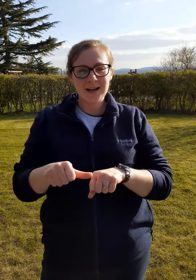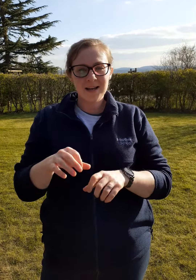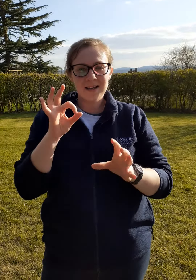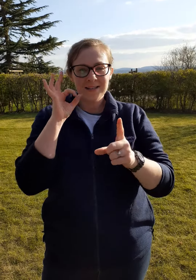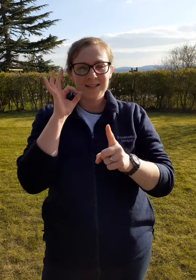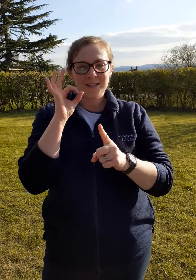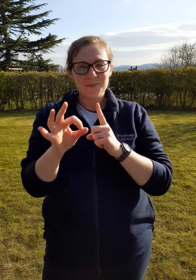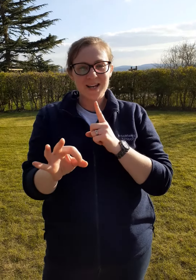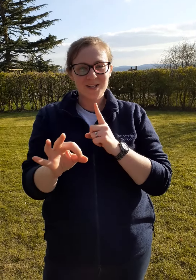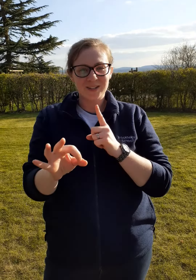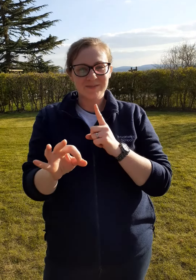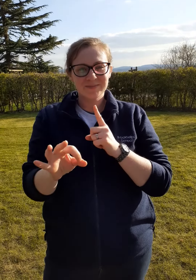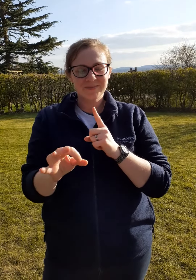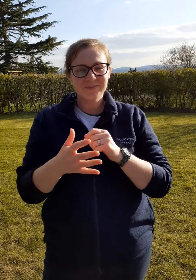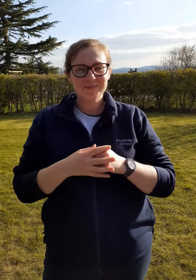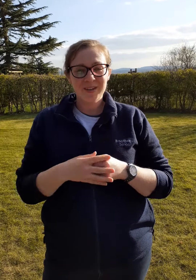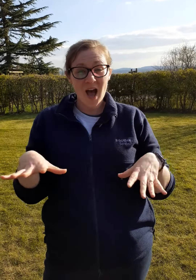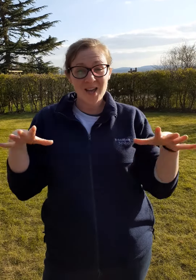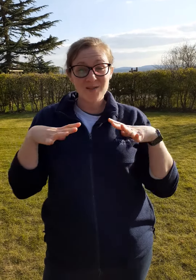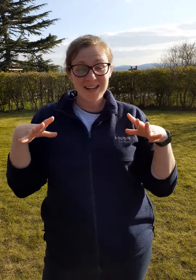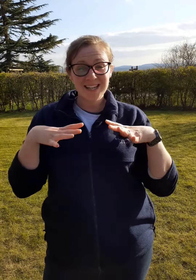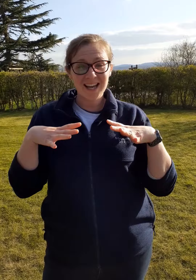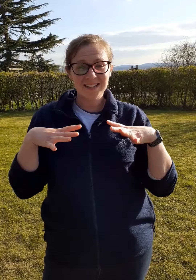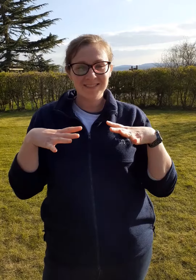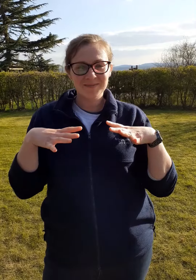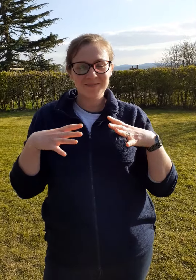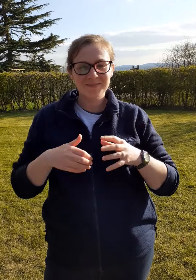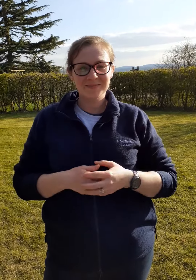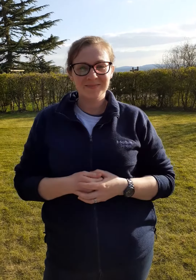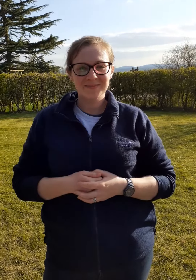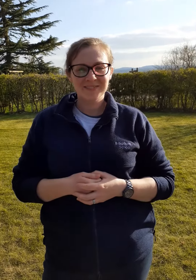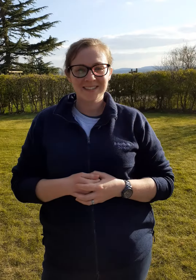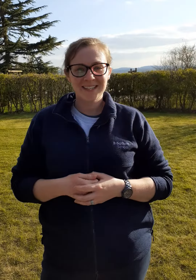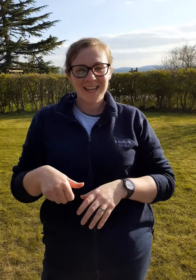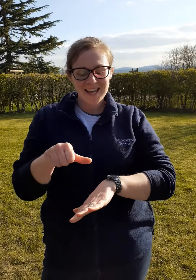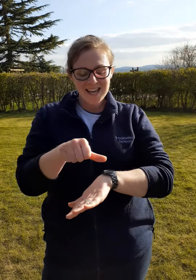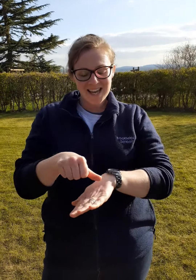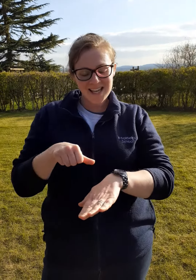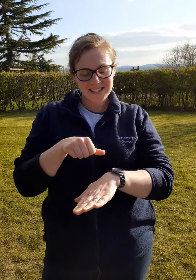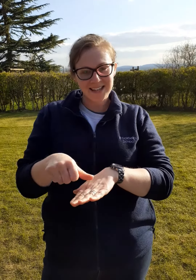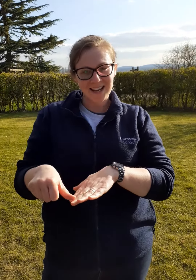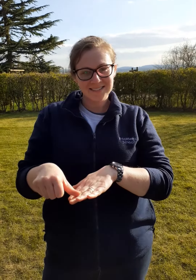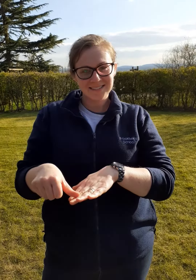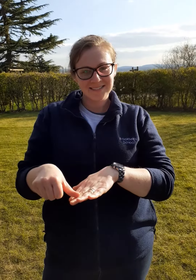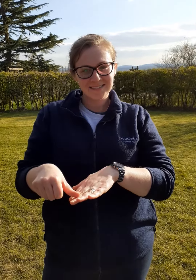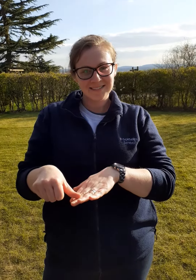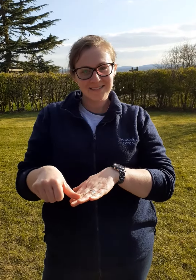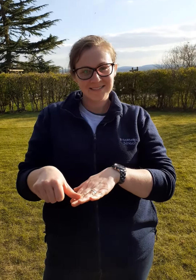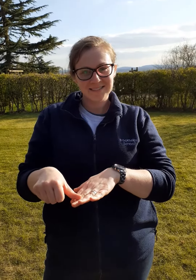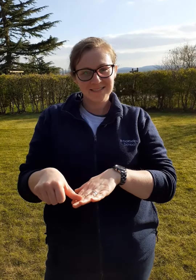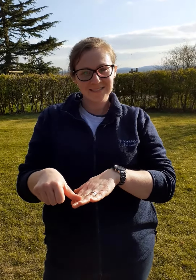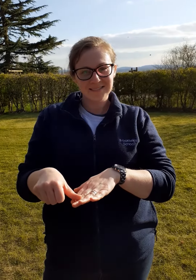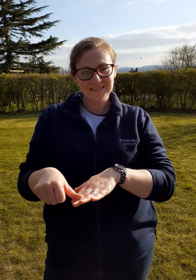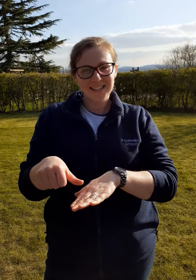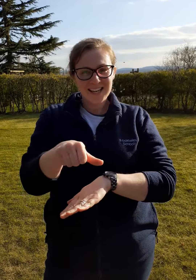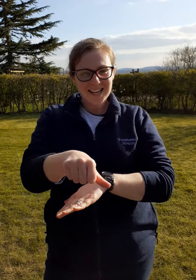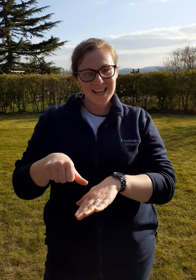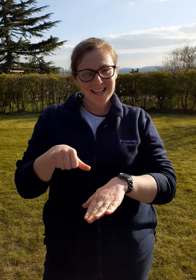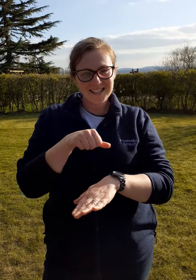special are you ready Easter Easter